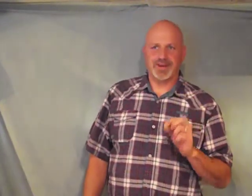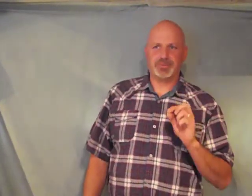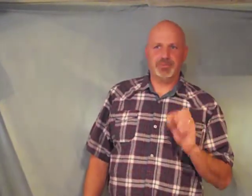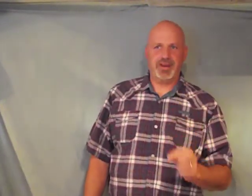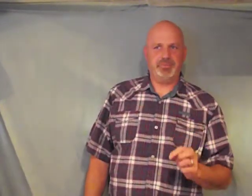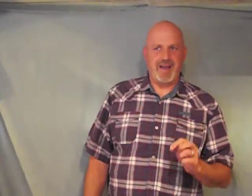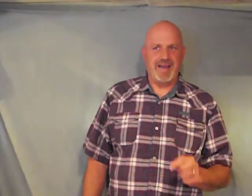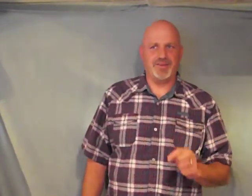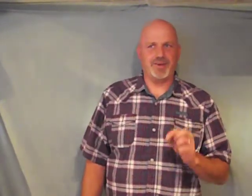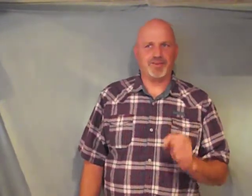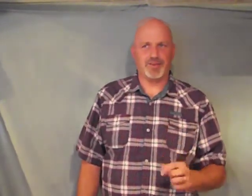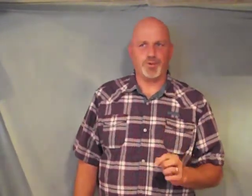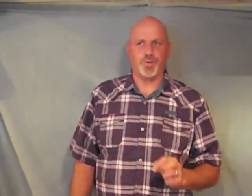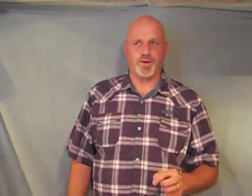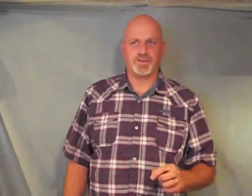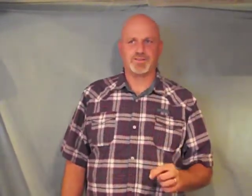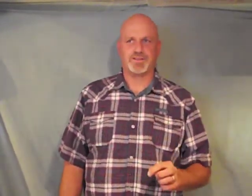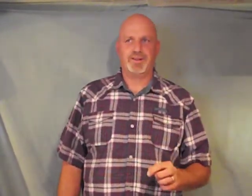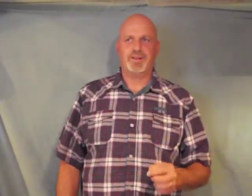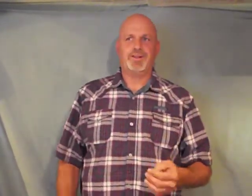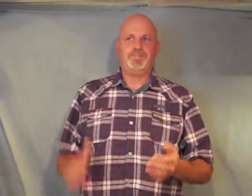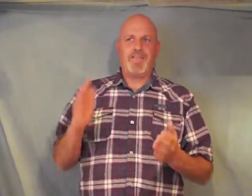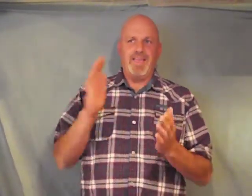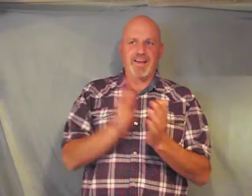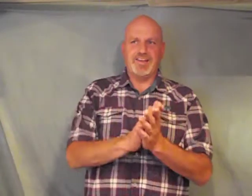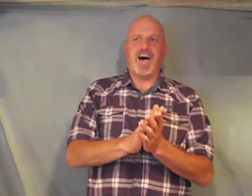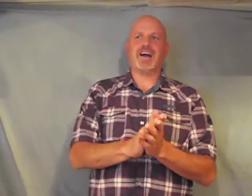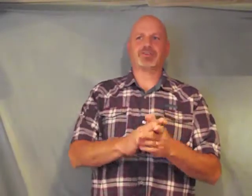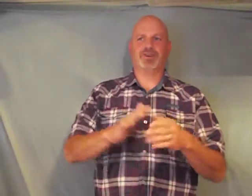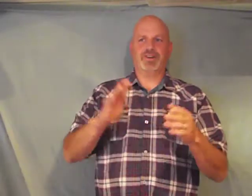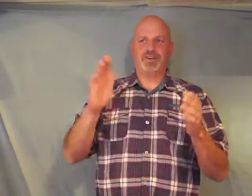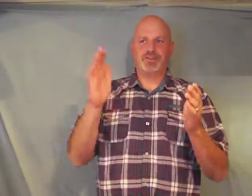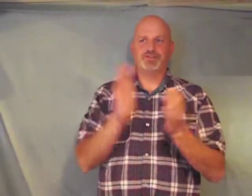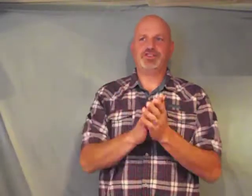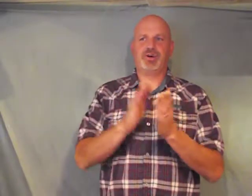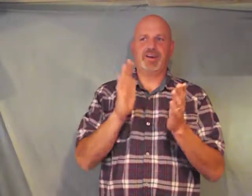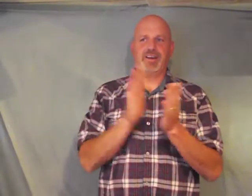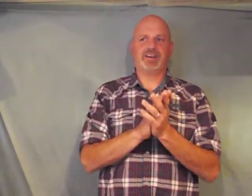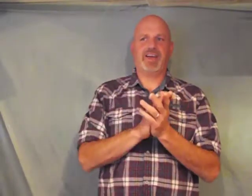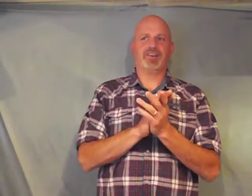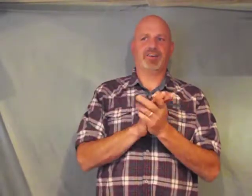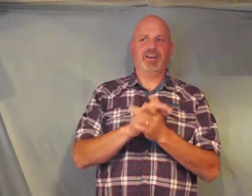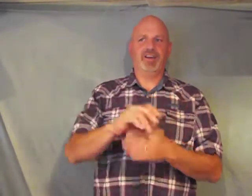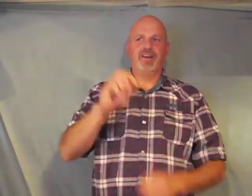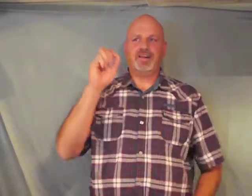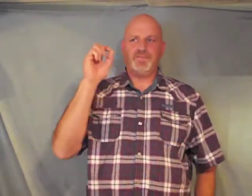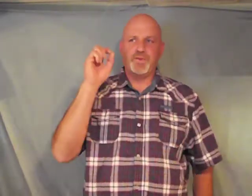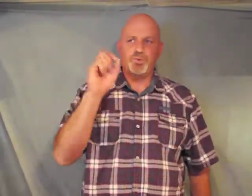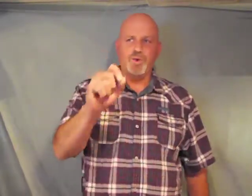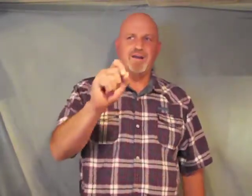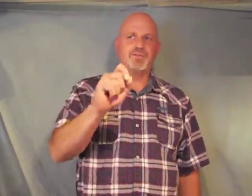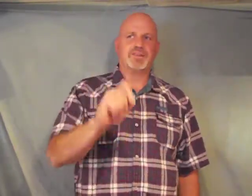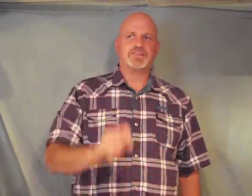to be a pattern of good works in doctrine showing integrity reverence